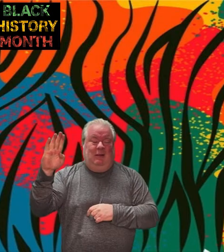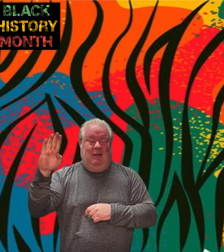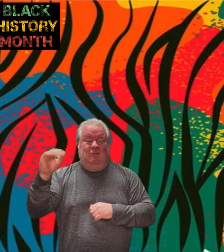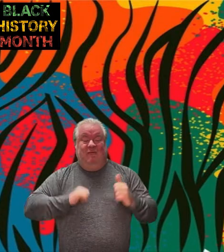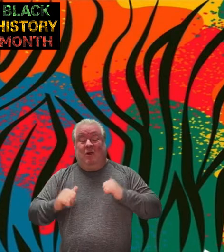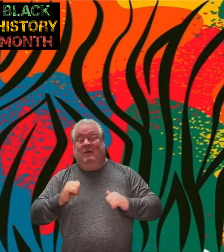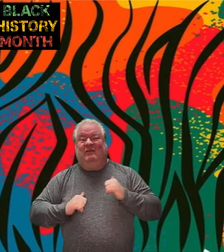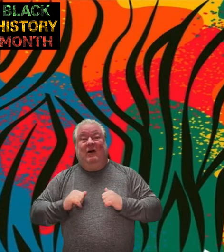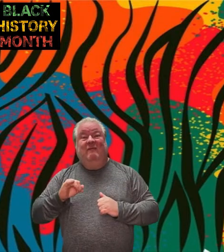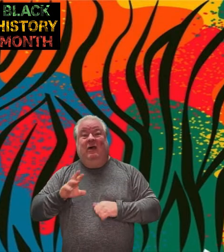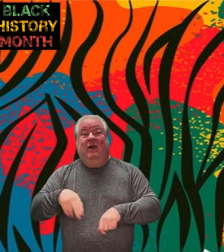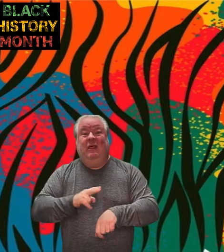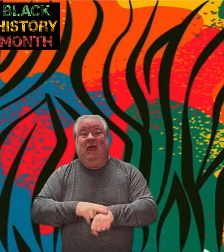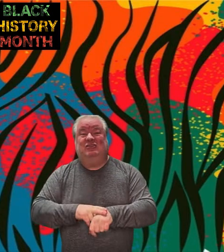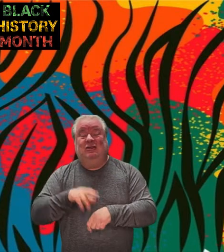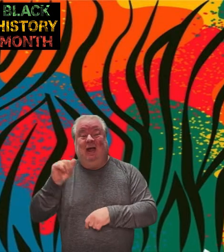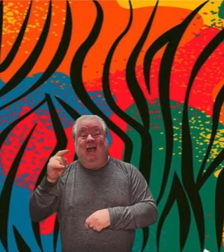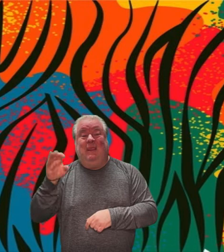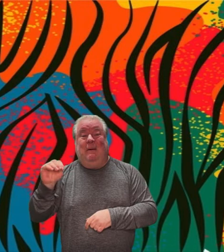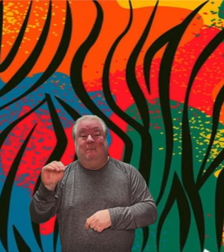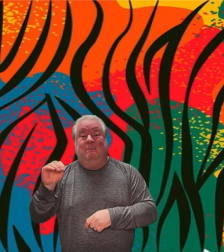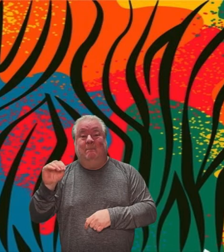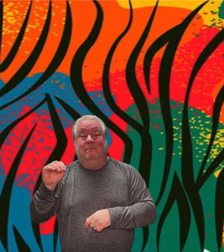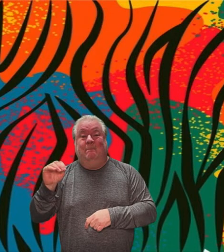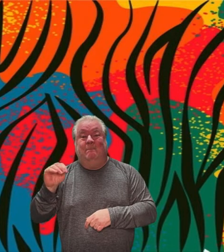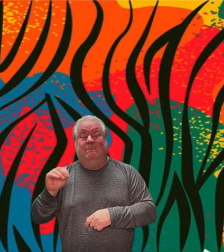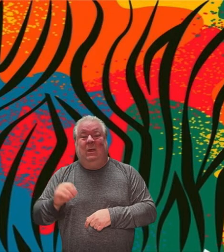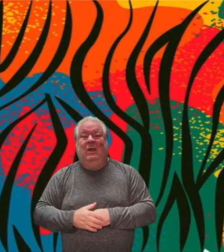performance of the national anthem